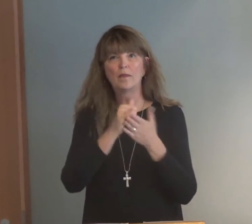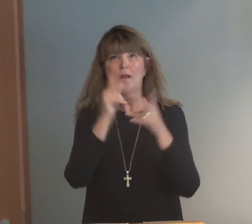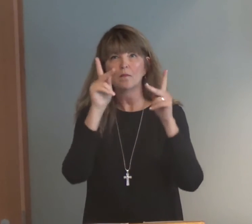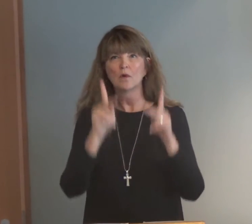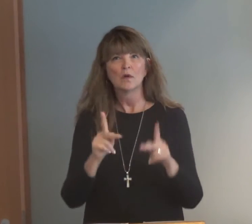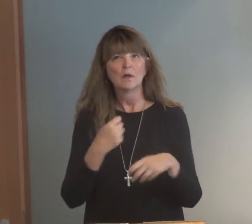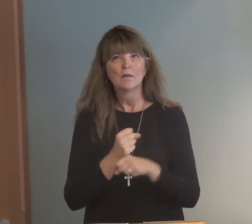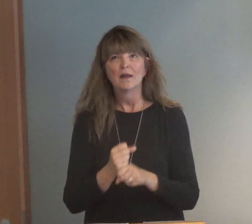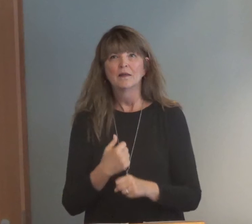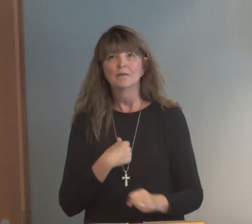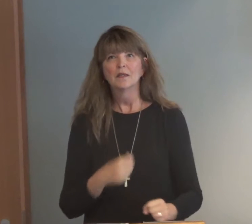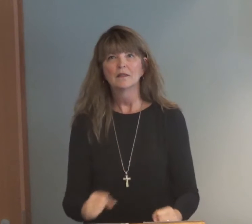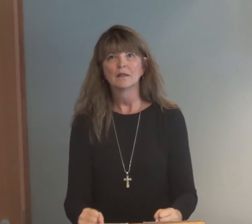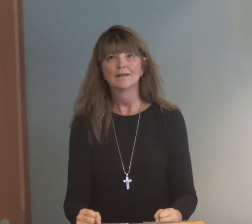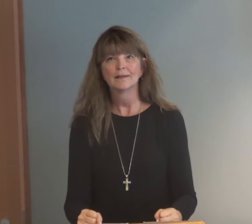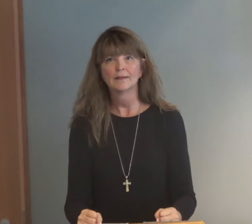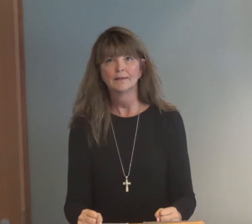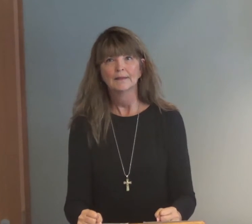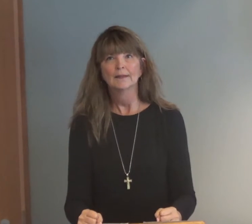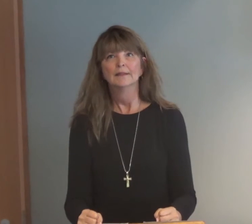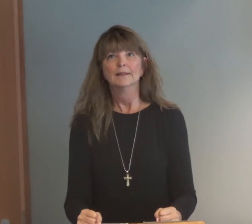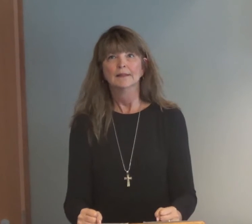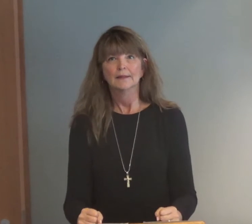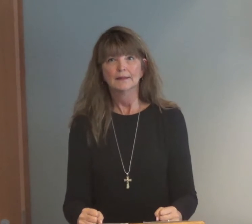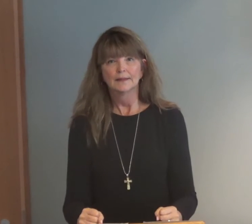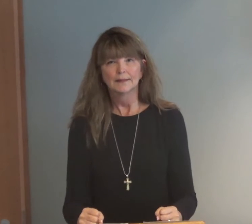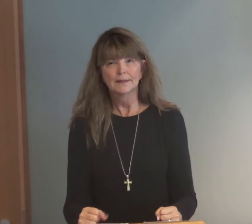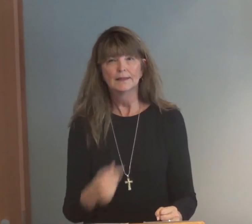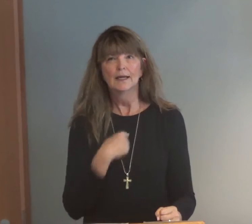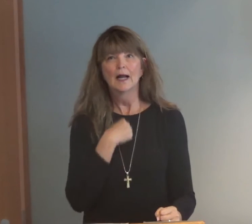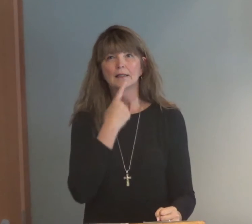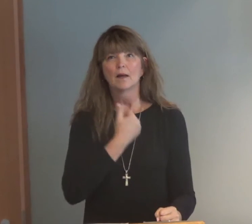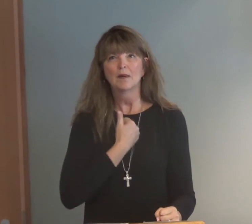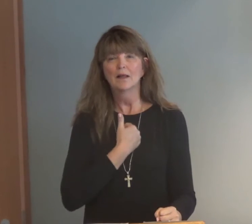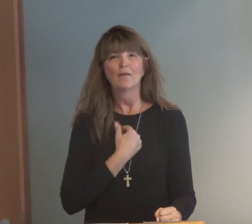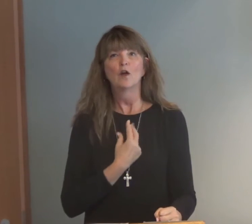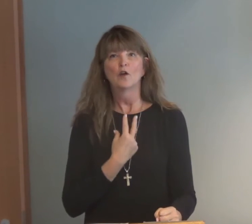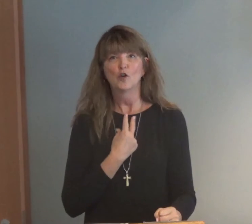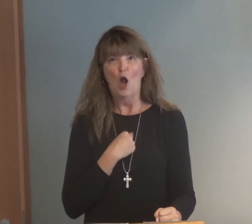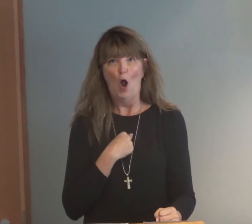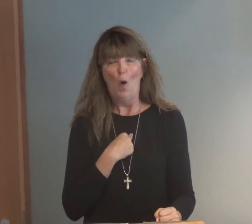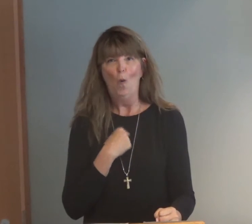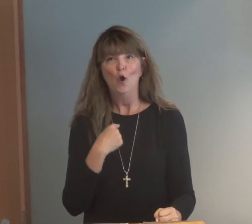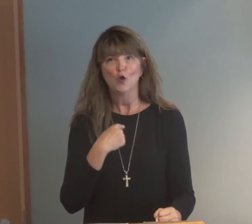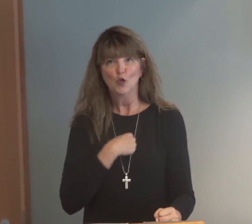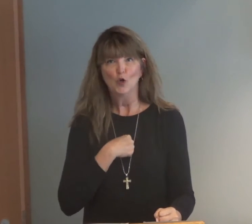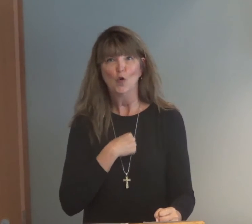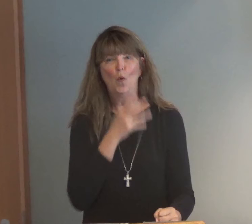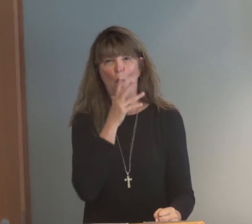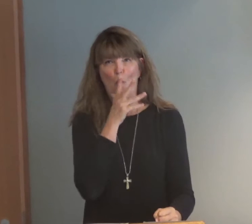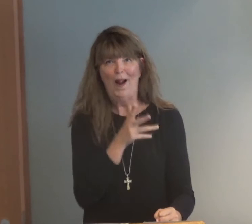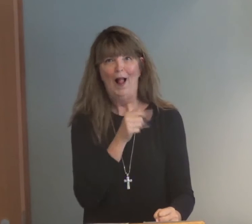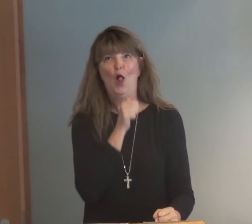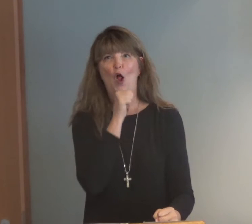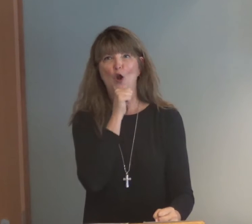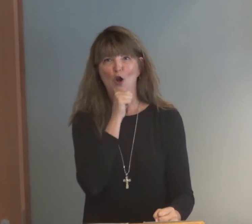to do. But it's like being in a room with someone who just makes me crazy. And I tell myself, no, you will